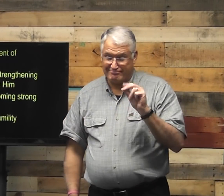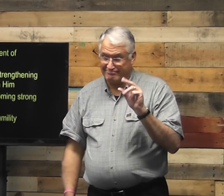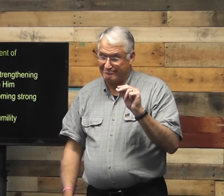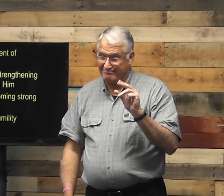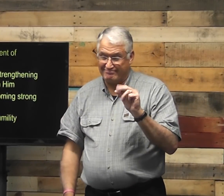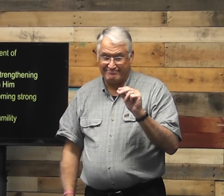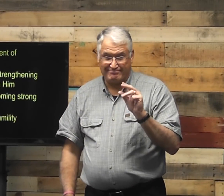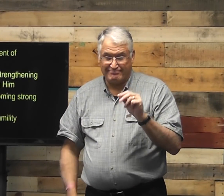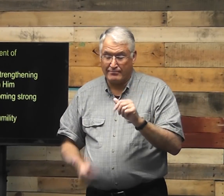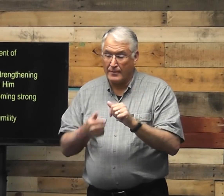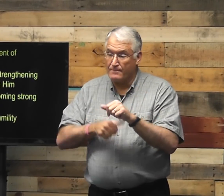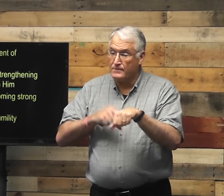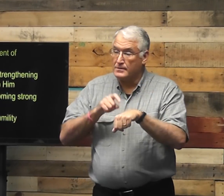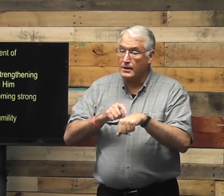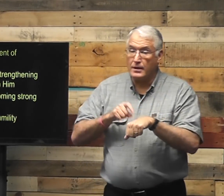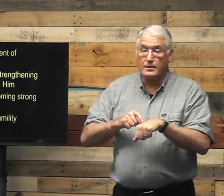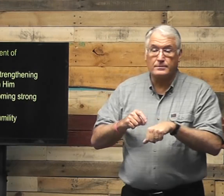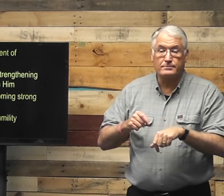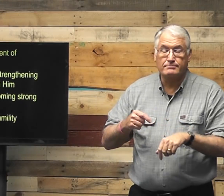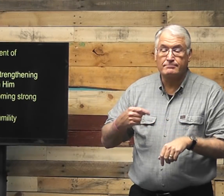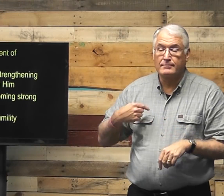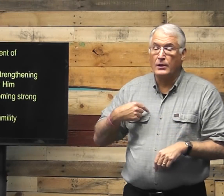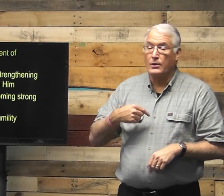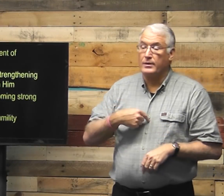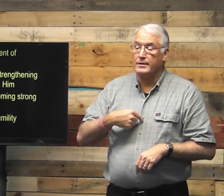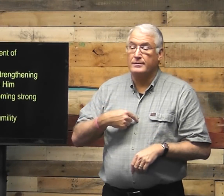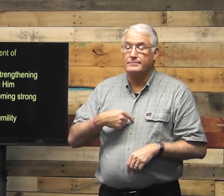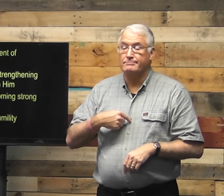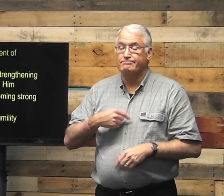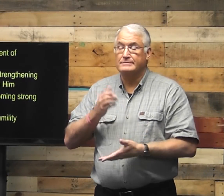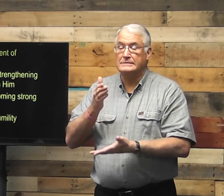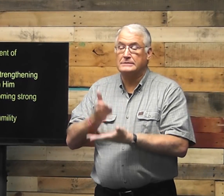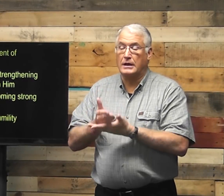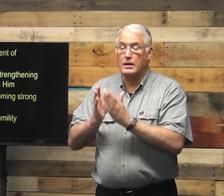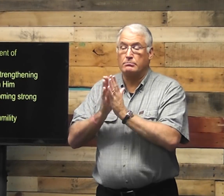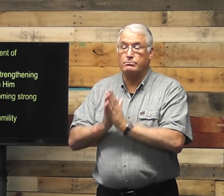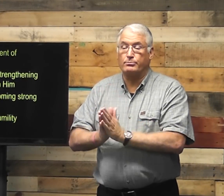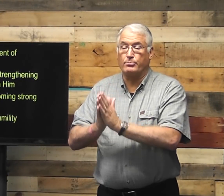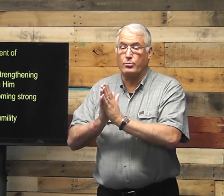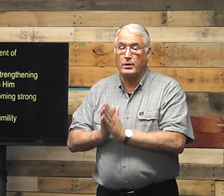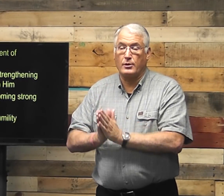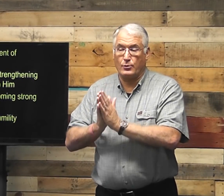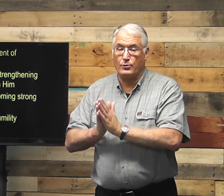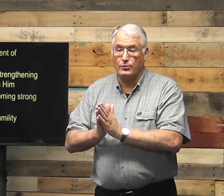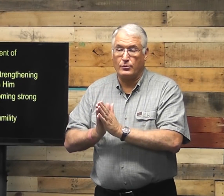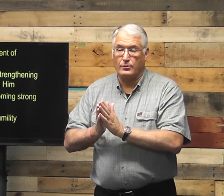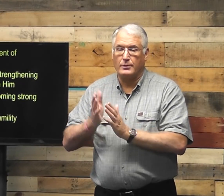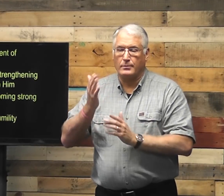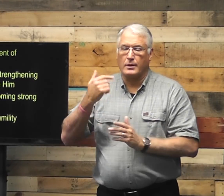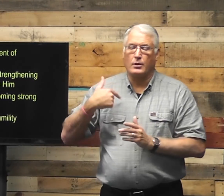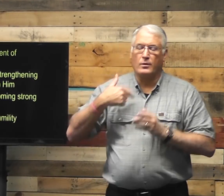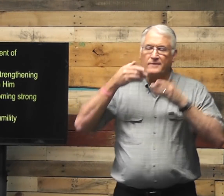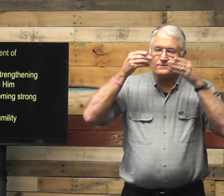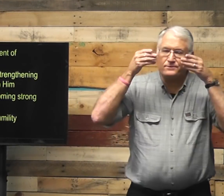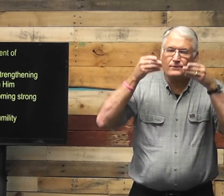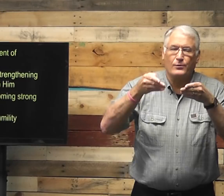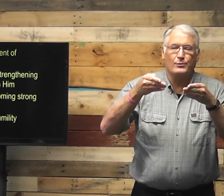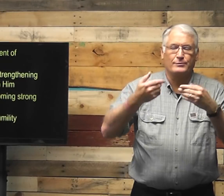not really depending on God. Every time we stop praying, because